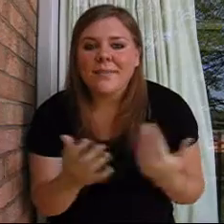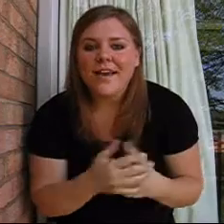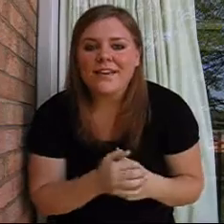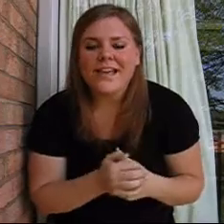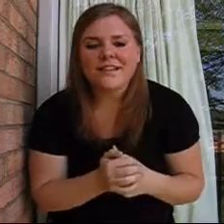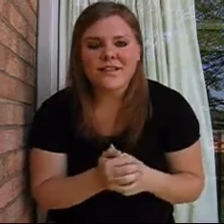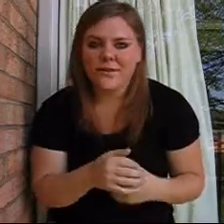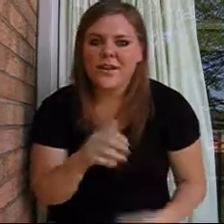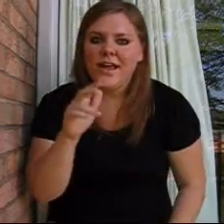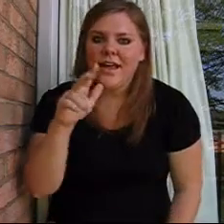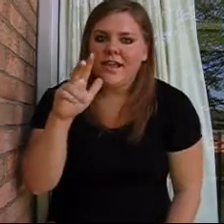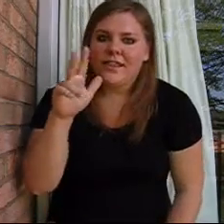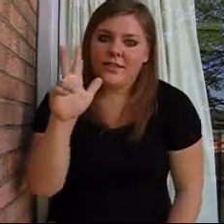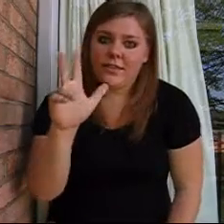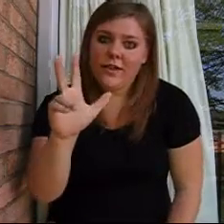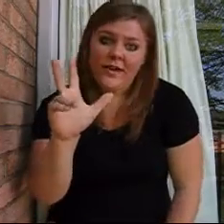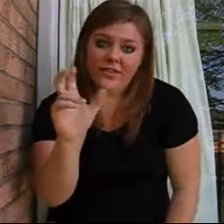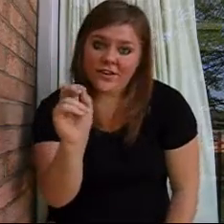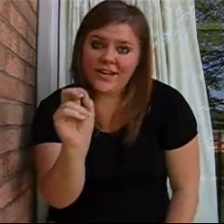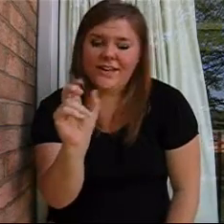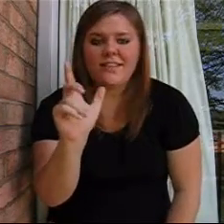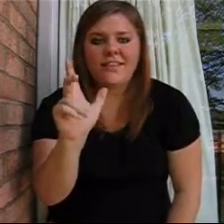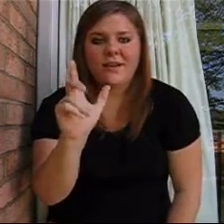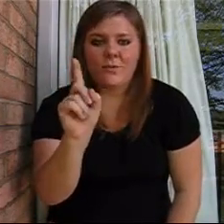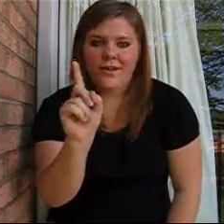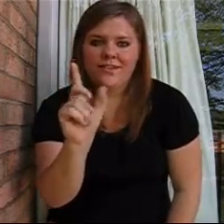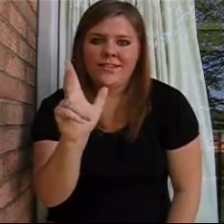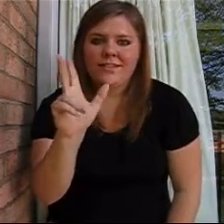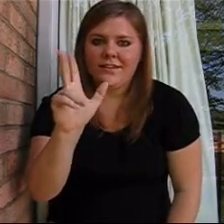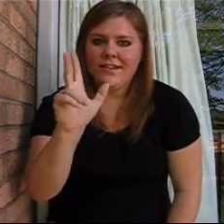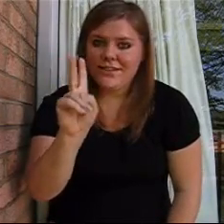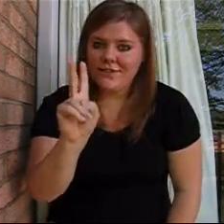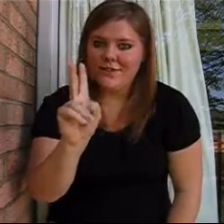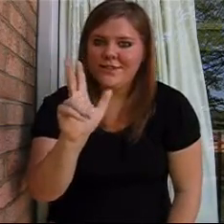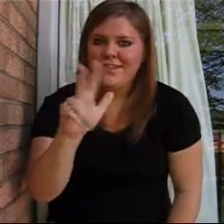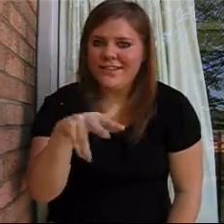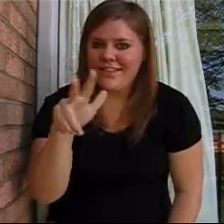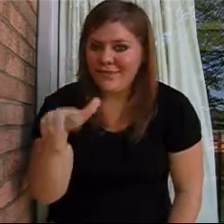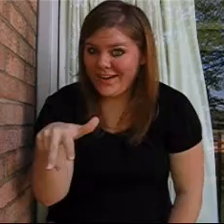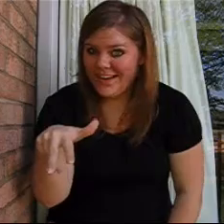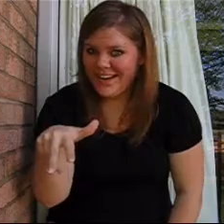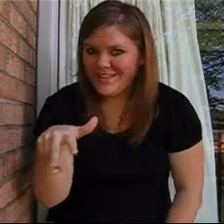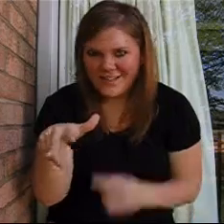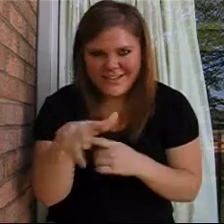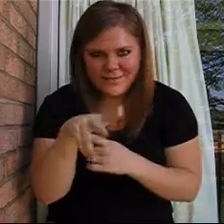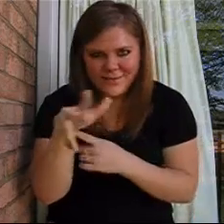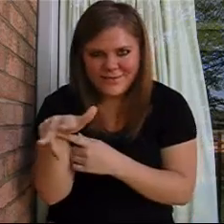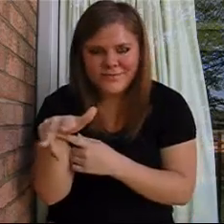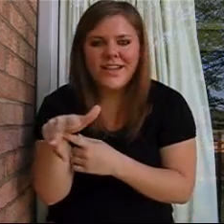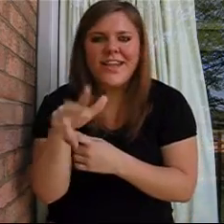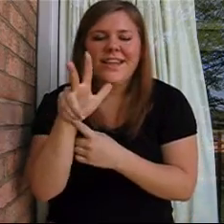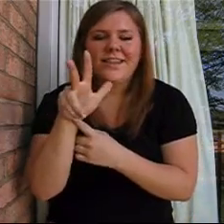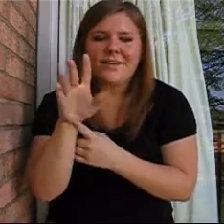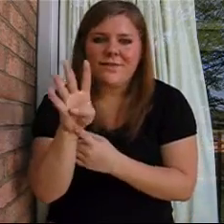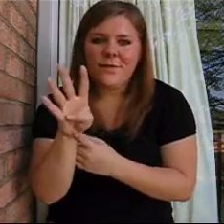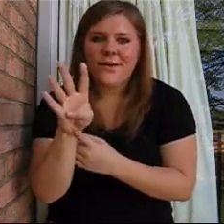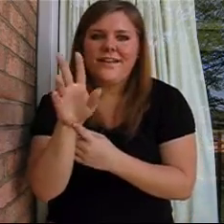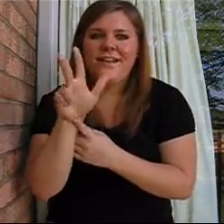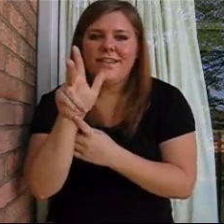same pattern again. So, 30, 31, 32, 33, with a double. 34,